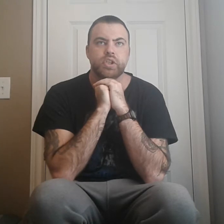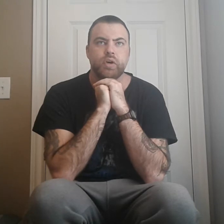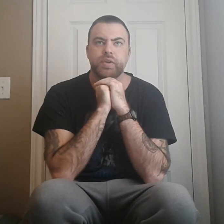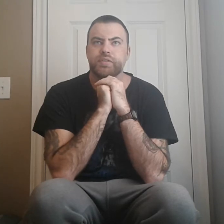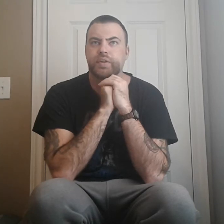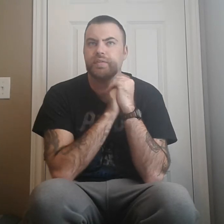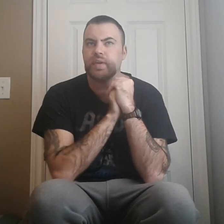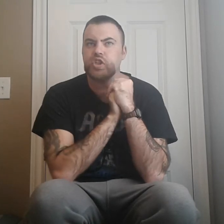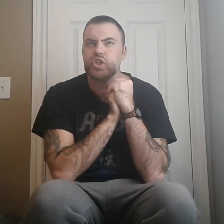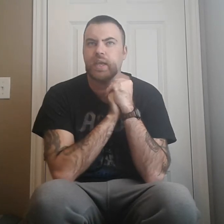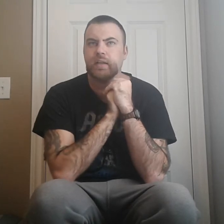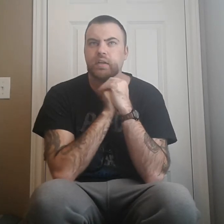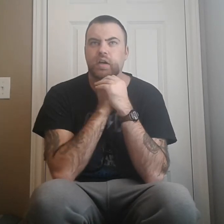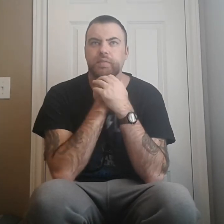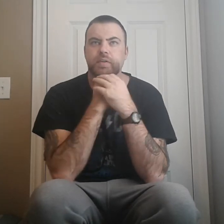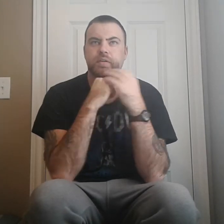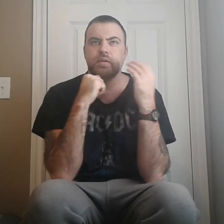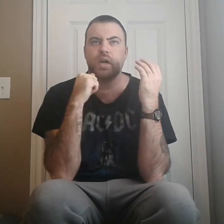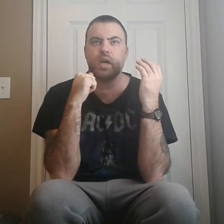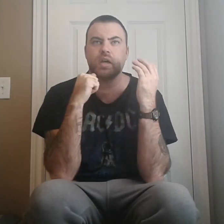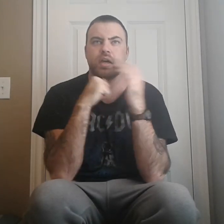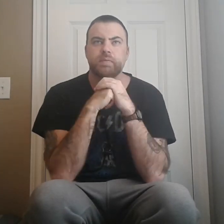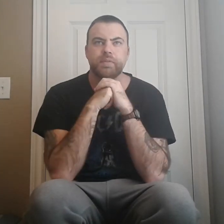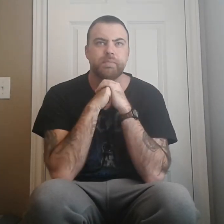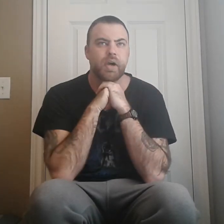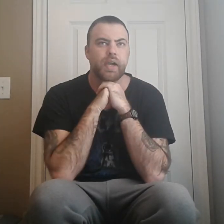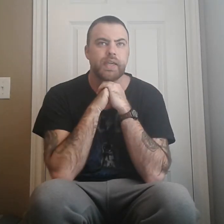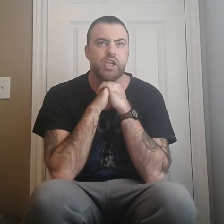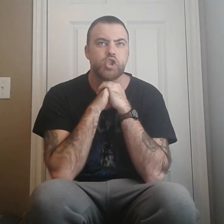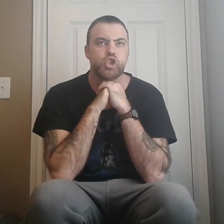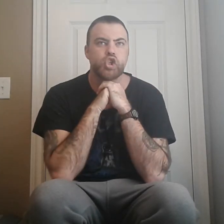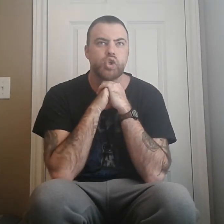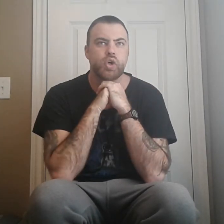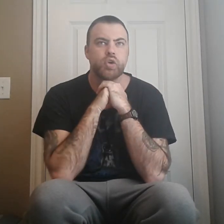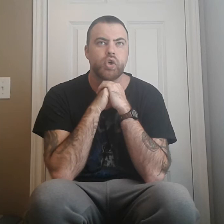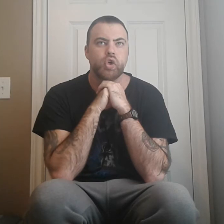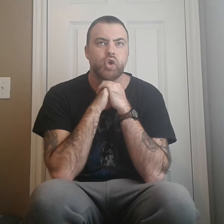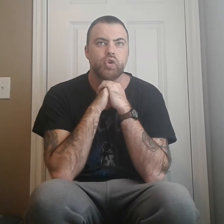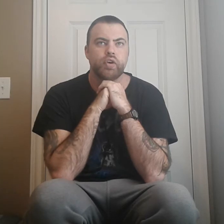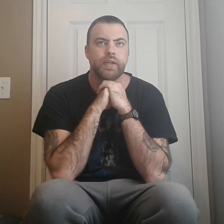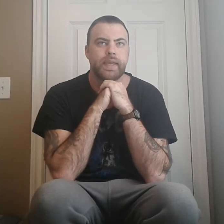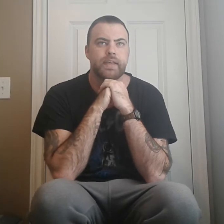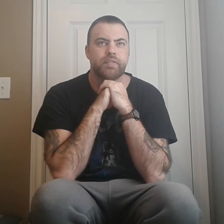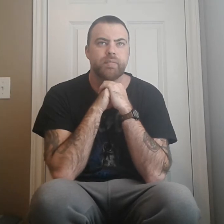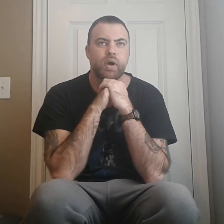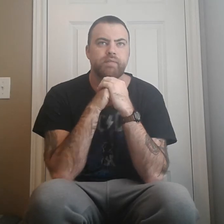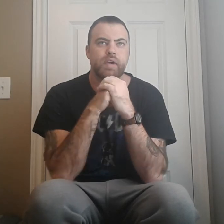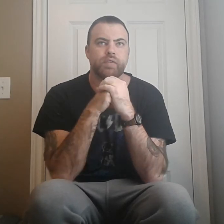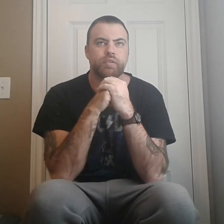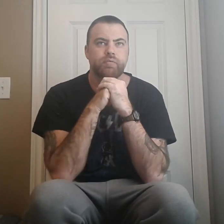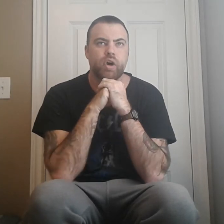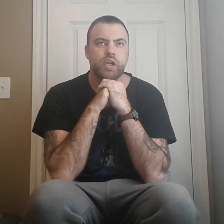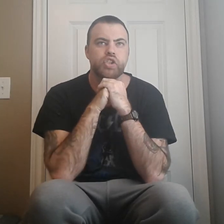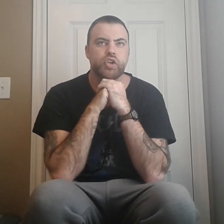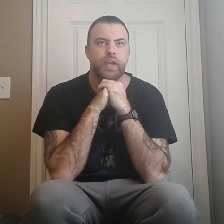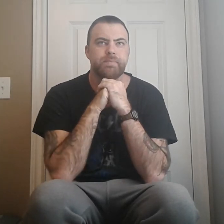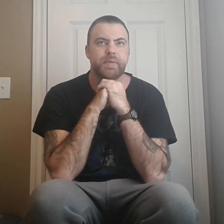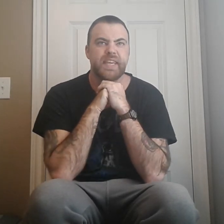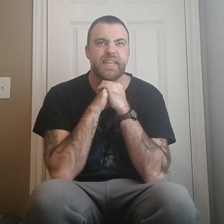go into the station helicopter, uh, accompanied by two renegade SWAT members, Roger and Pete.